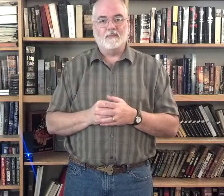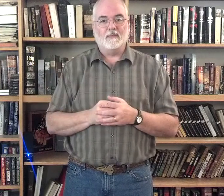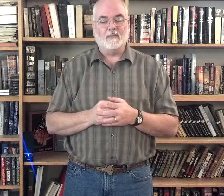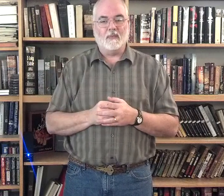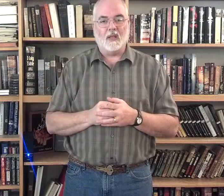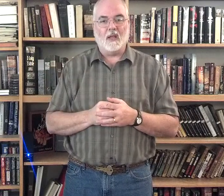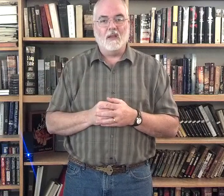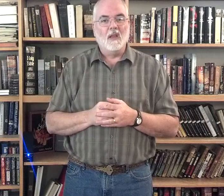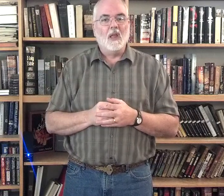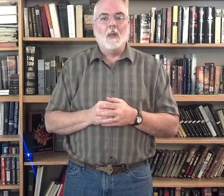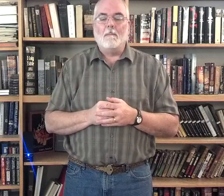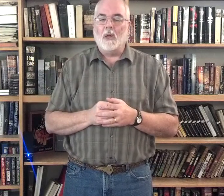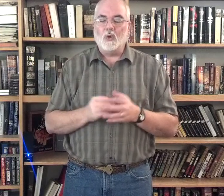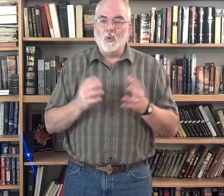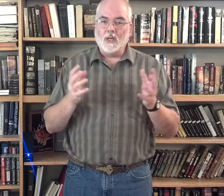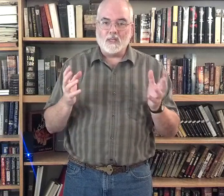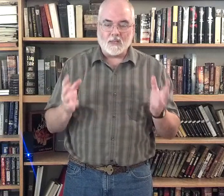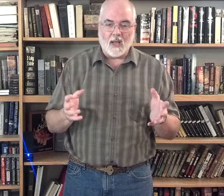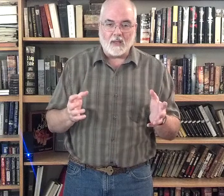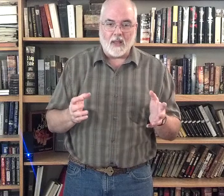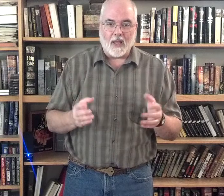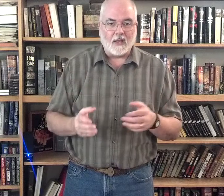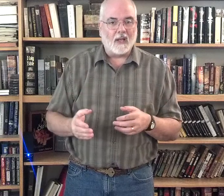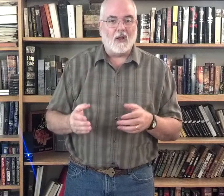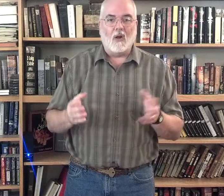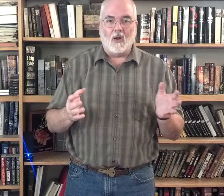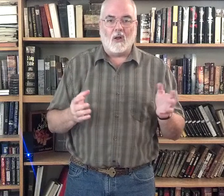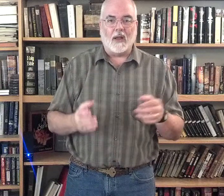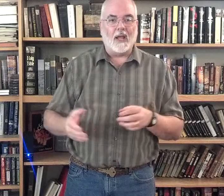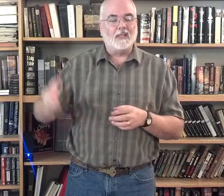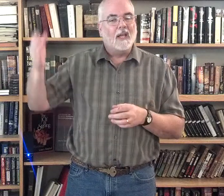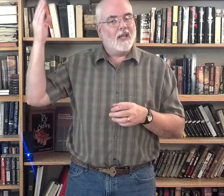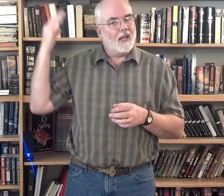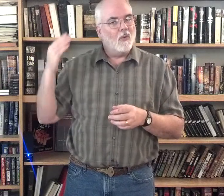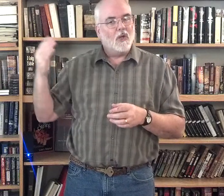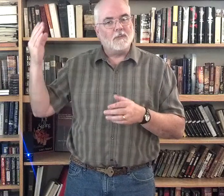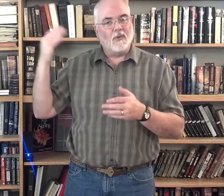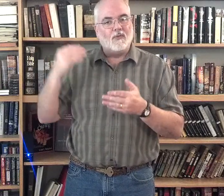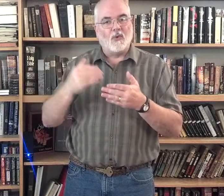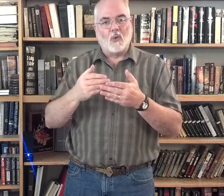Okay? But you can sign that all as, it was before